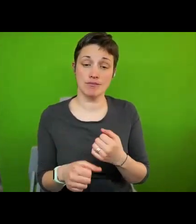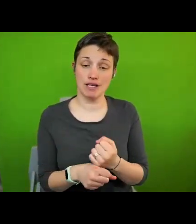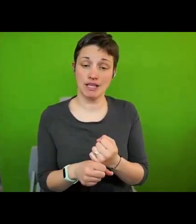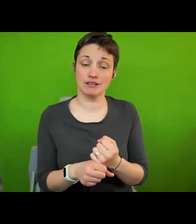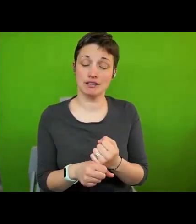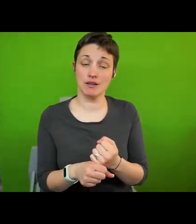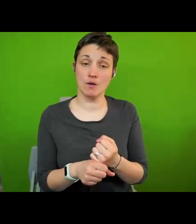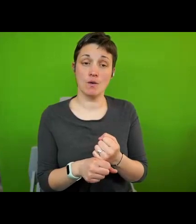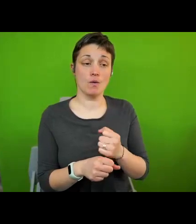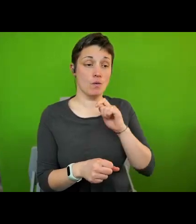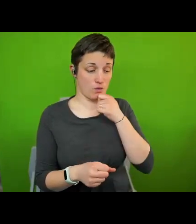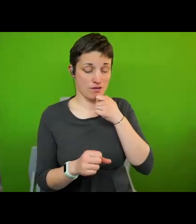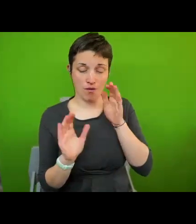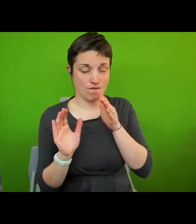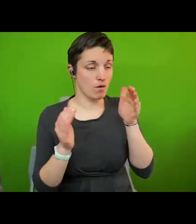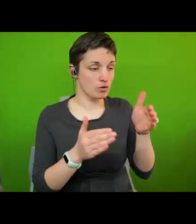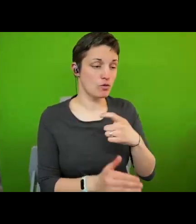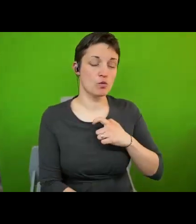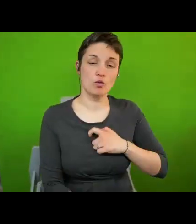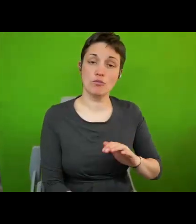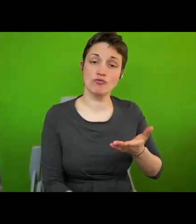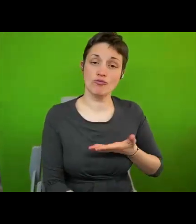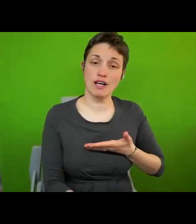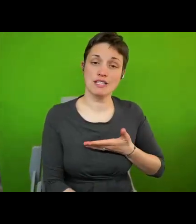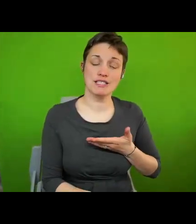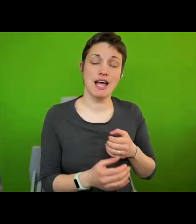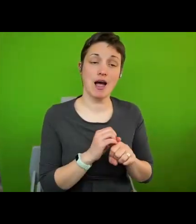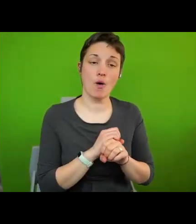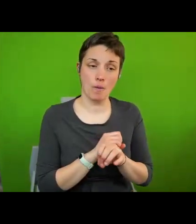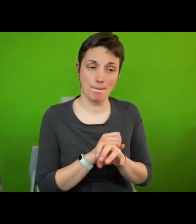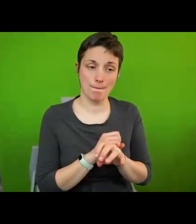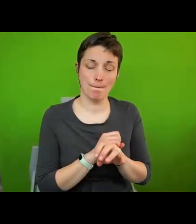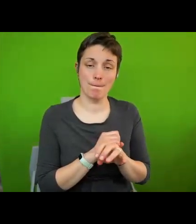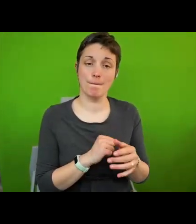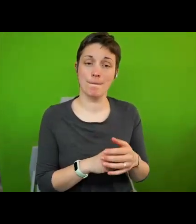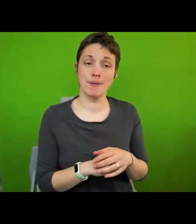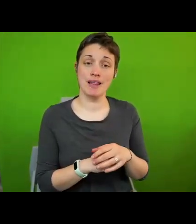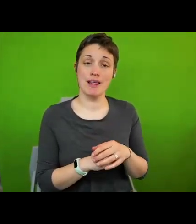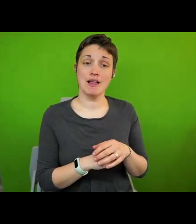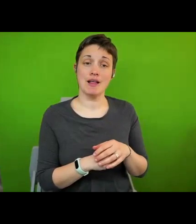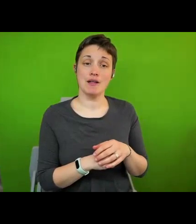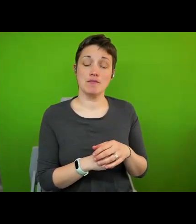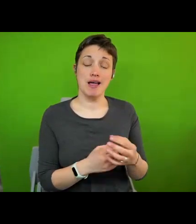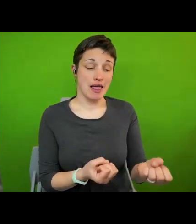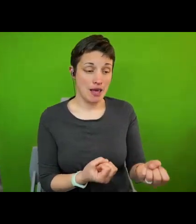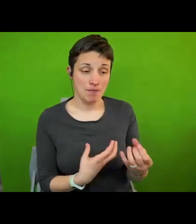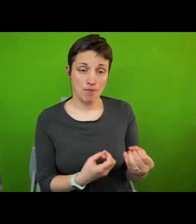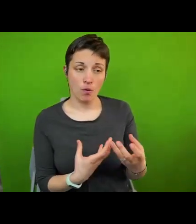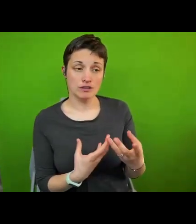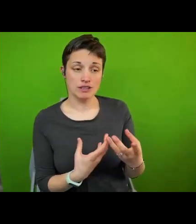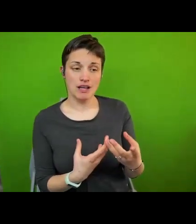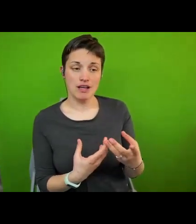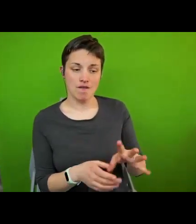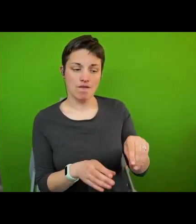have a human rights oriented outcome and an input element in which the participation of communities